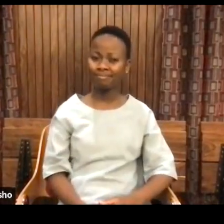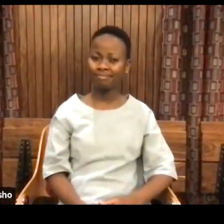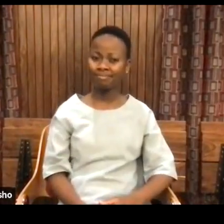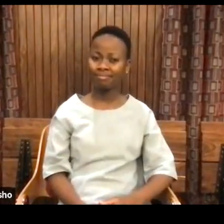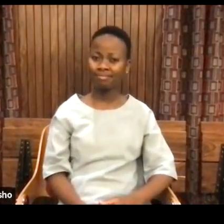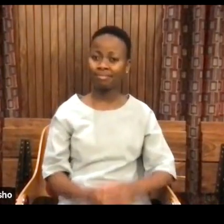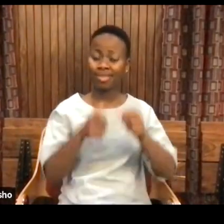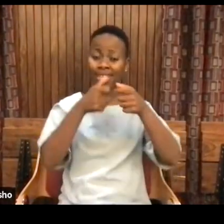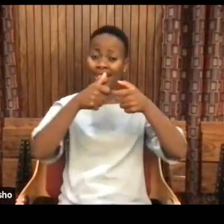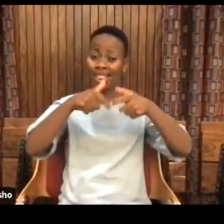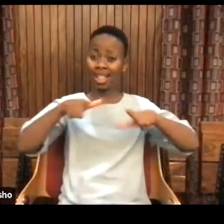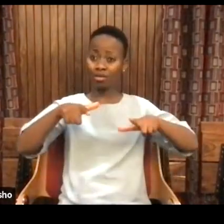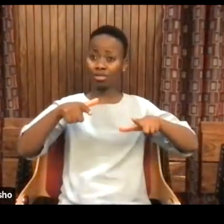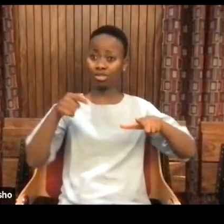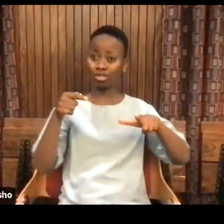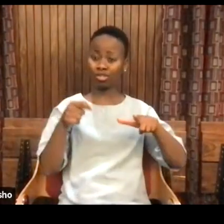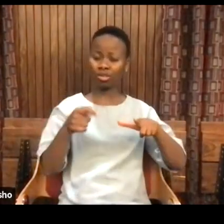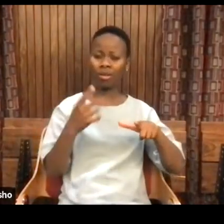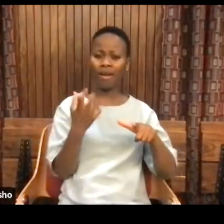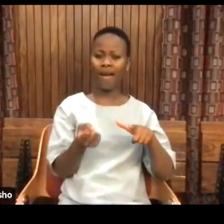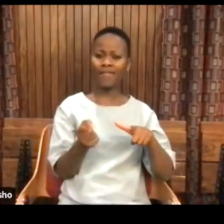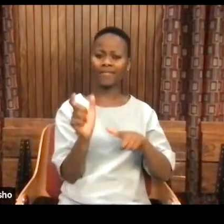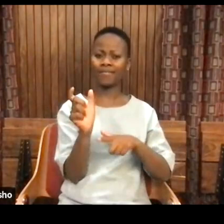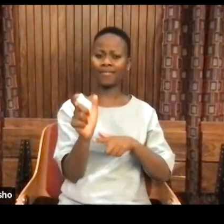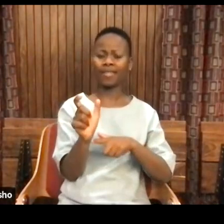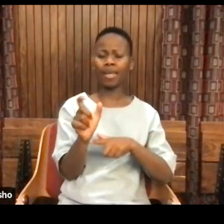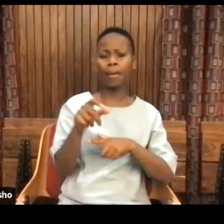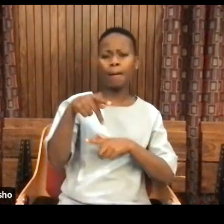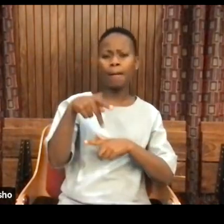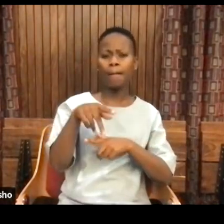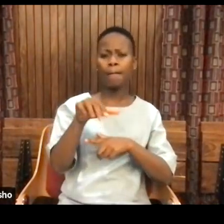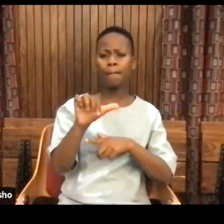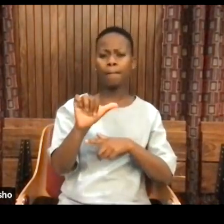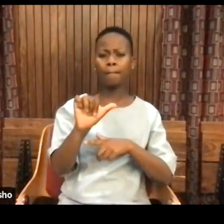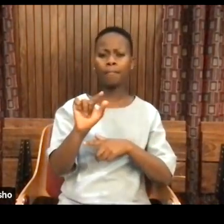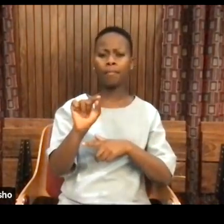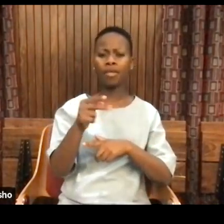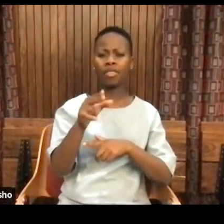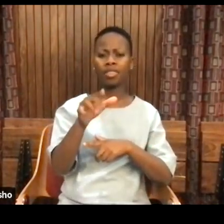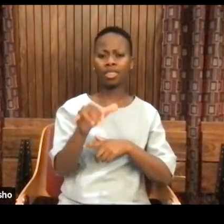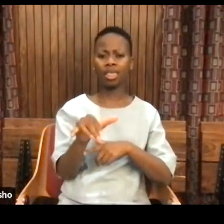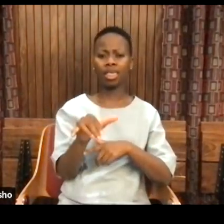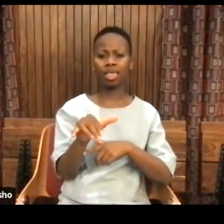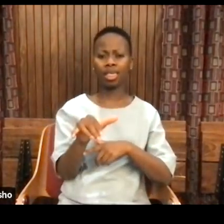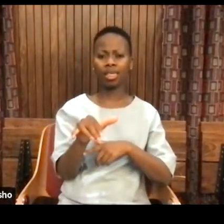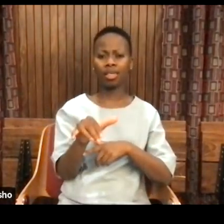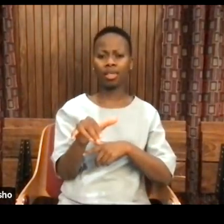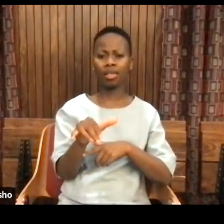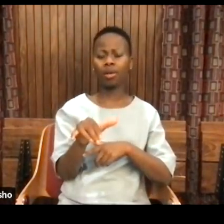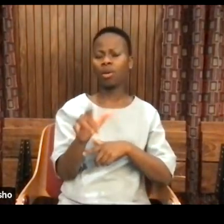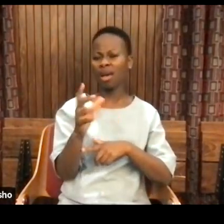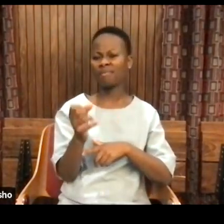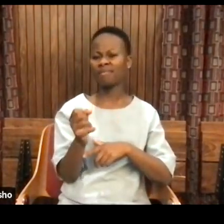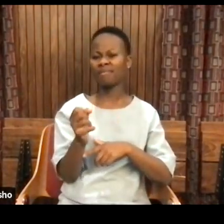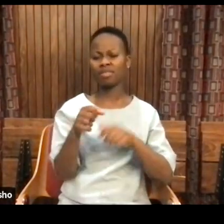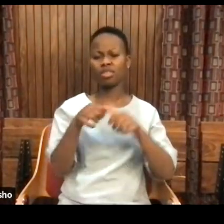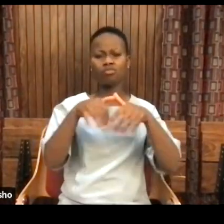Within the language of meta nature, there was a concept called pathé. It's a root from which you get words like pharaoh.